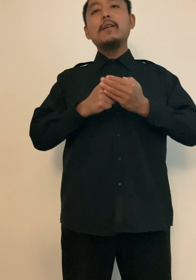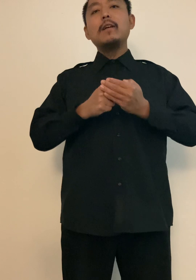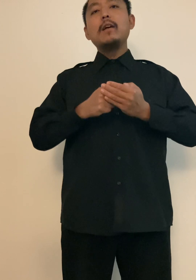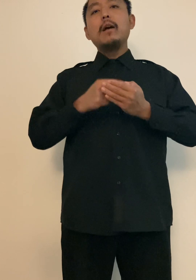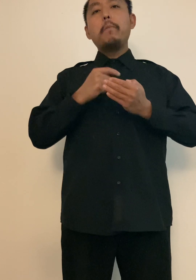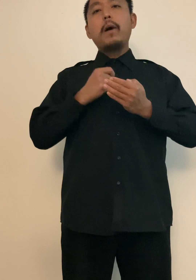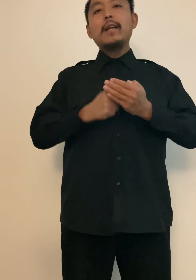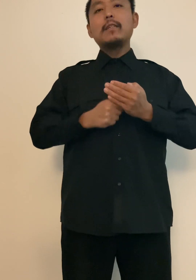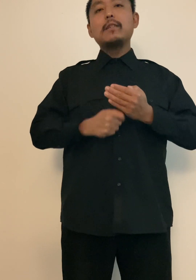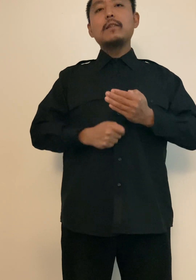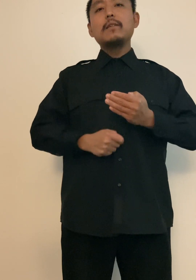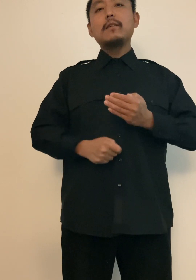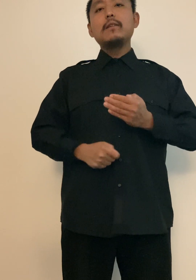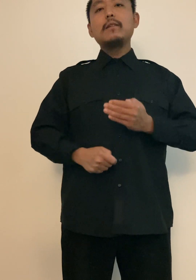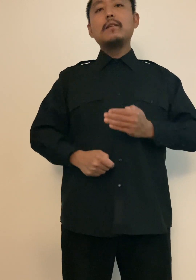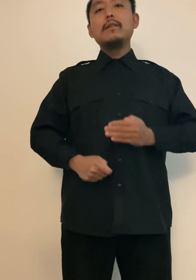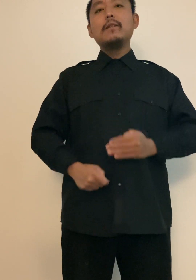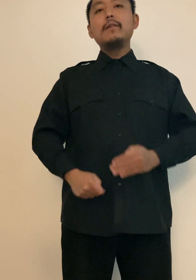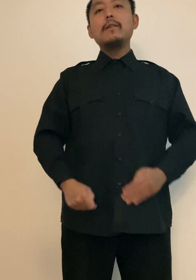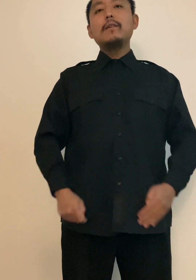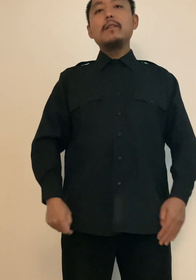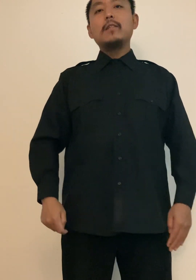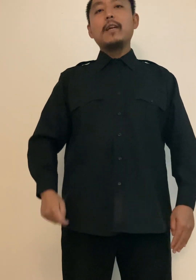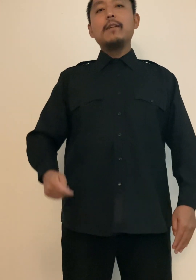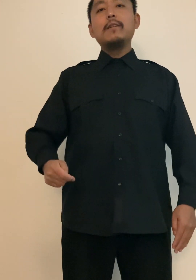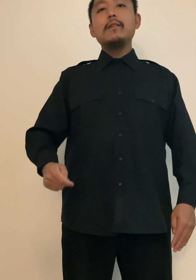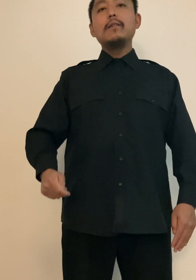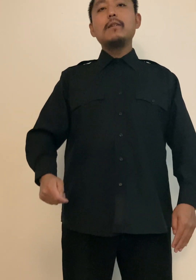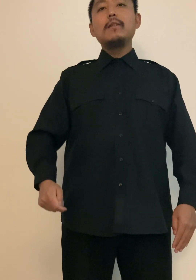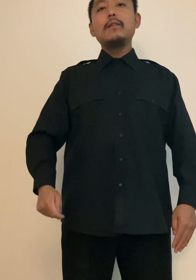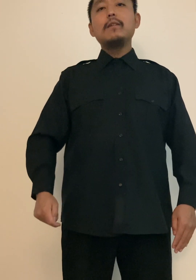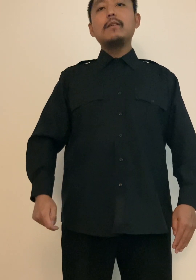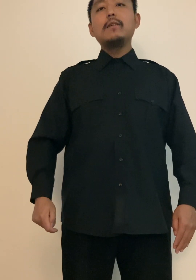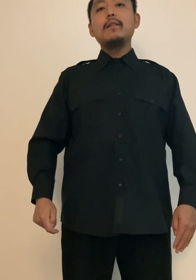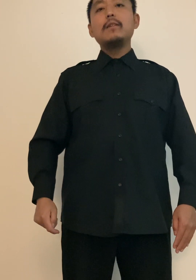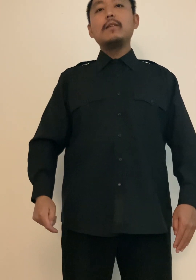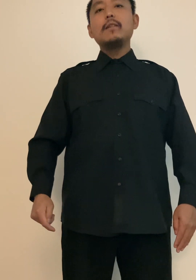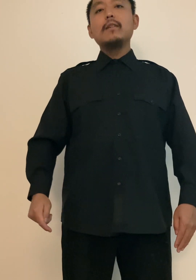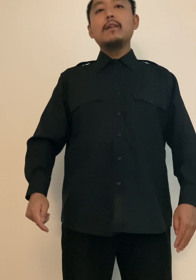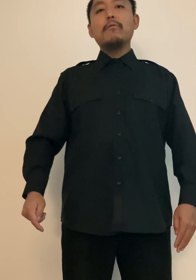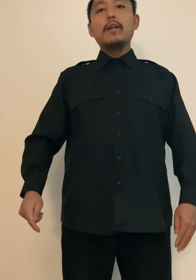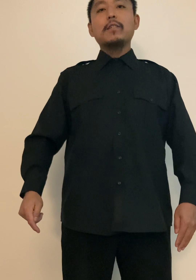Bharat, Chin, and Russia.